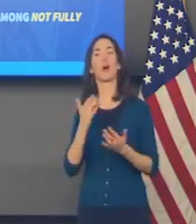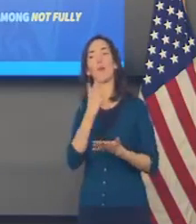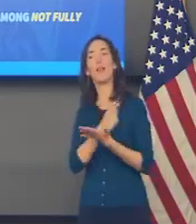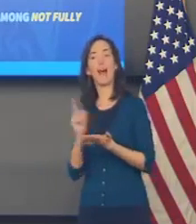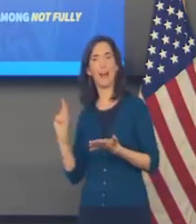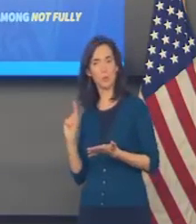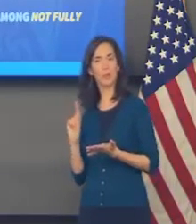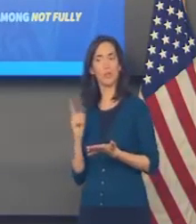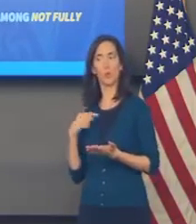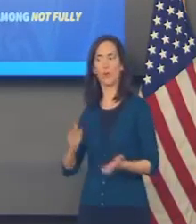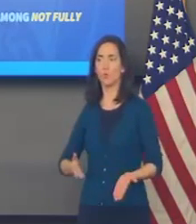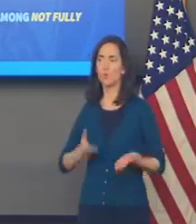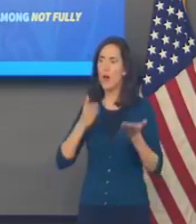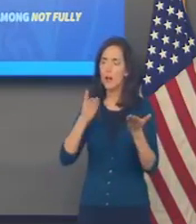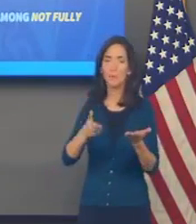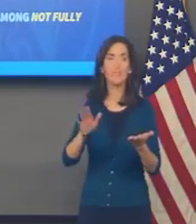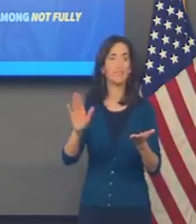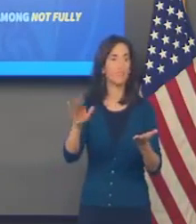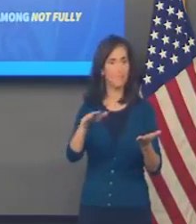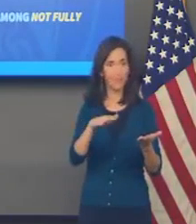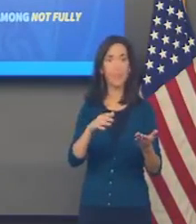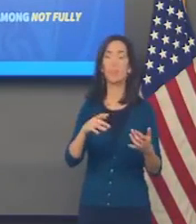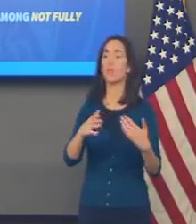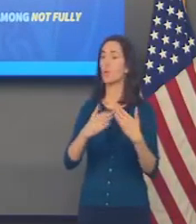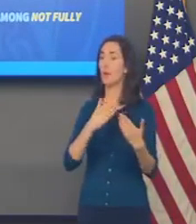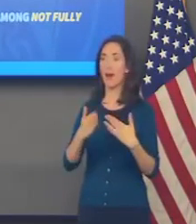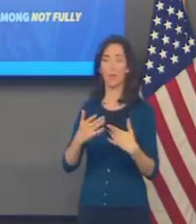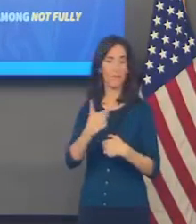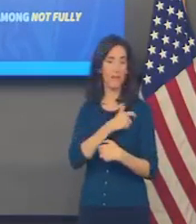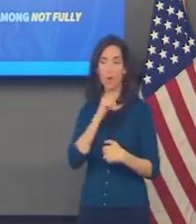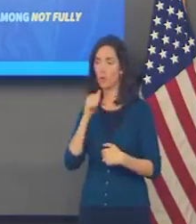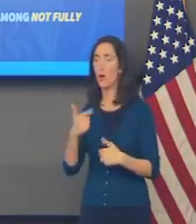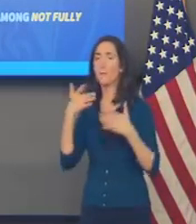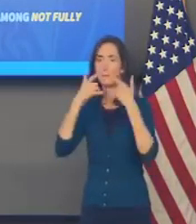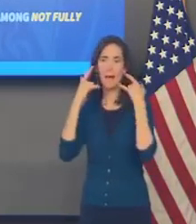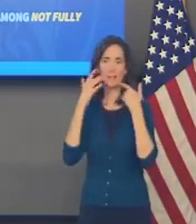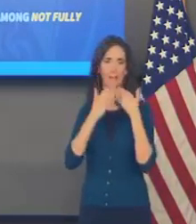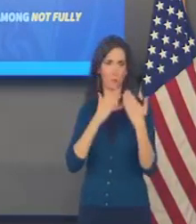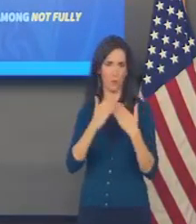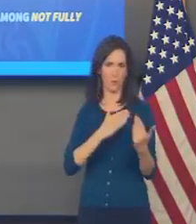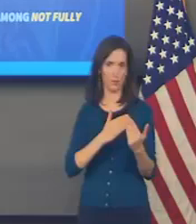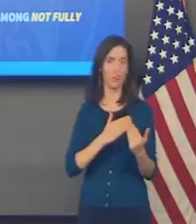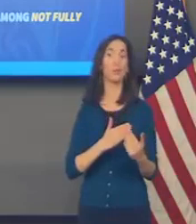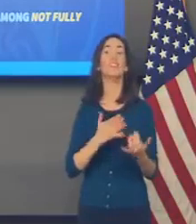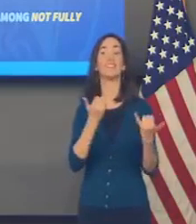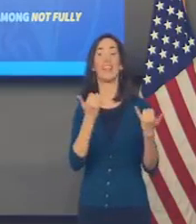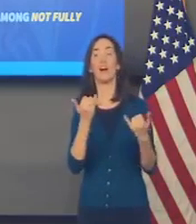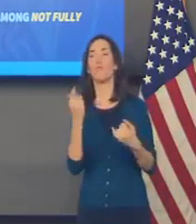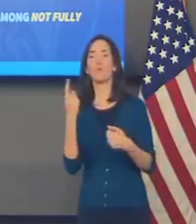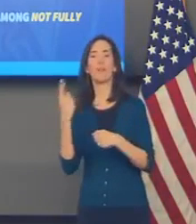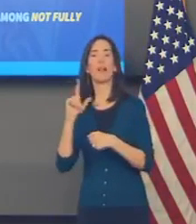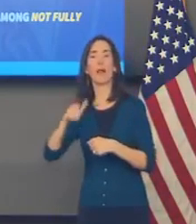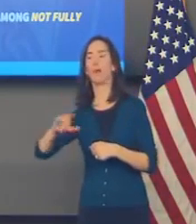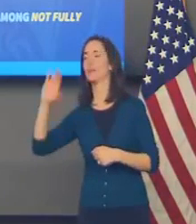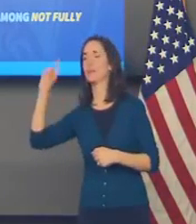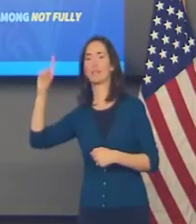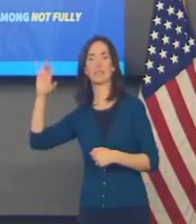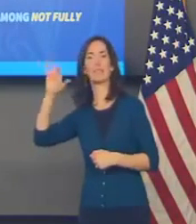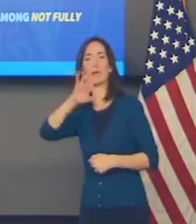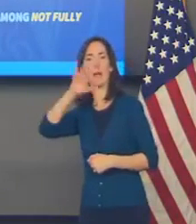the CDC did the exact same thing a few days later, the exact same thing a few days later, and the data continues to grow,